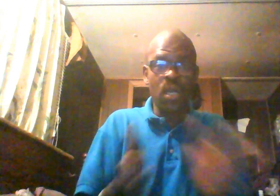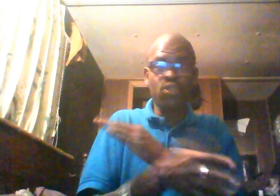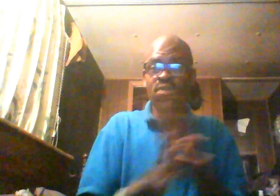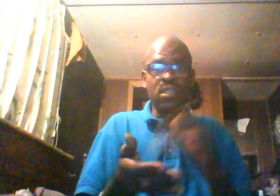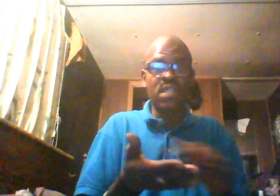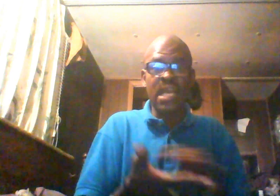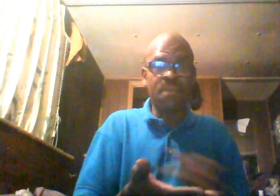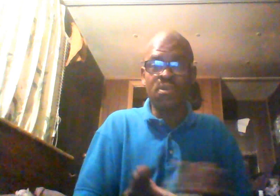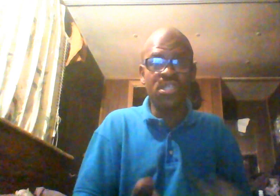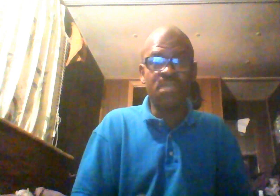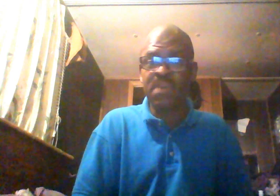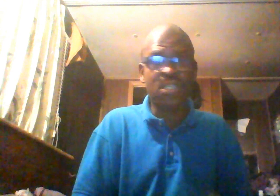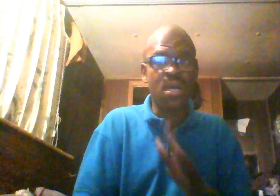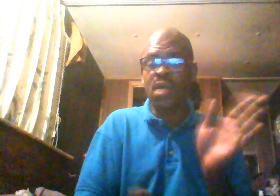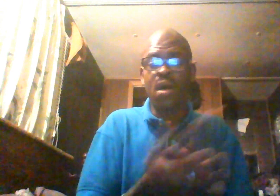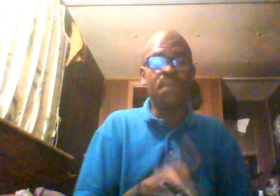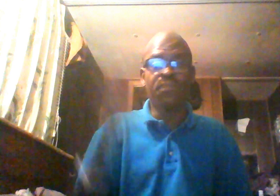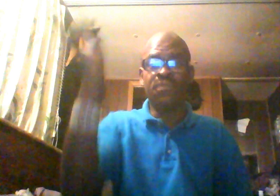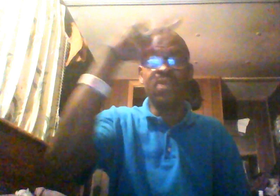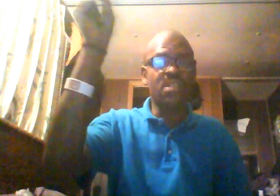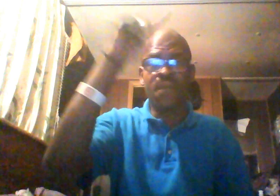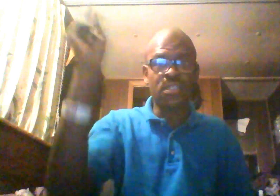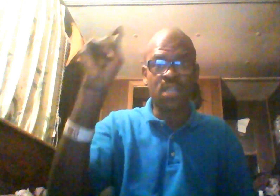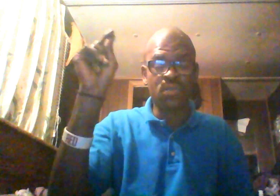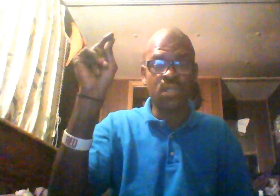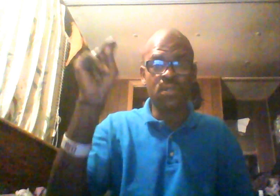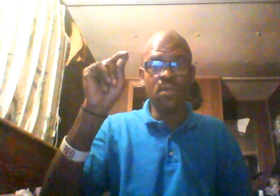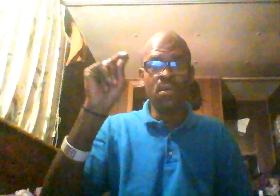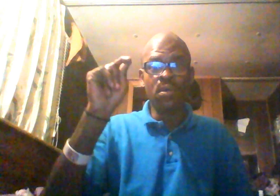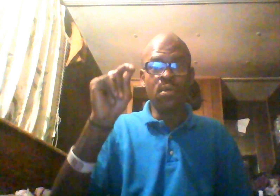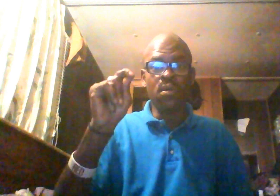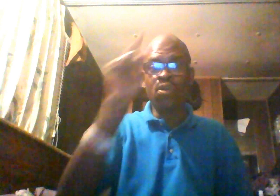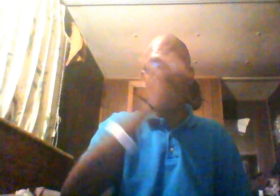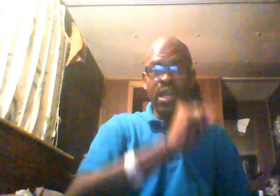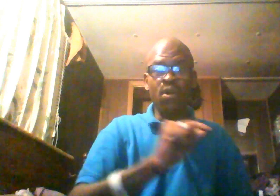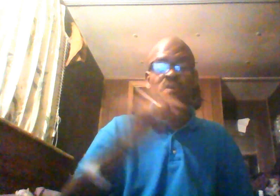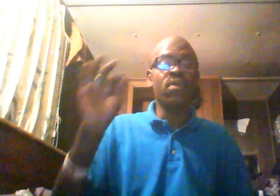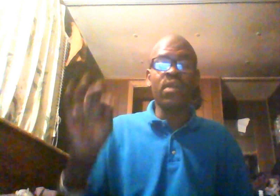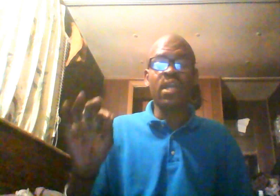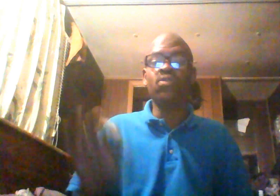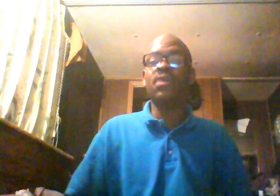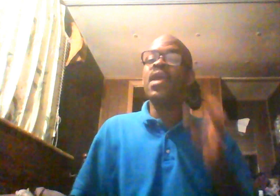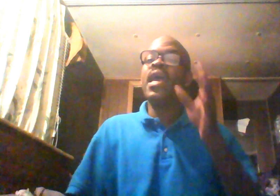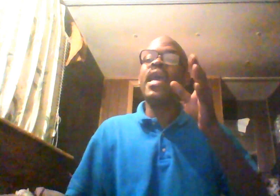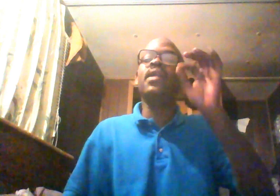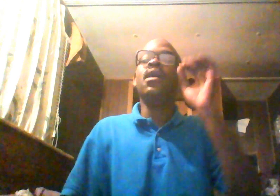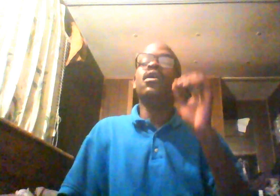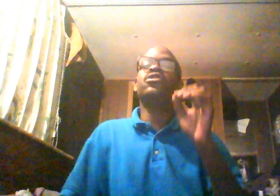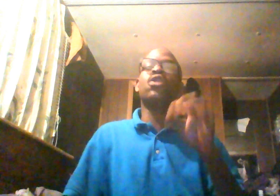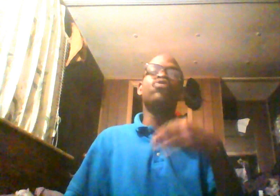You need to tally up your sheets, bitch, because this office is closing. Grand opening, grand closing. And, you